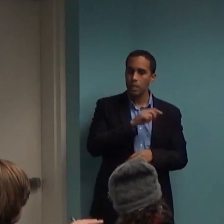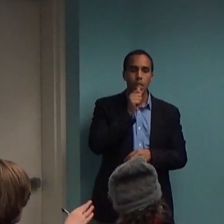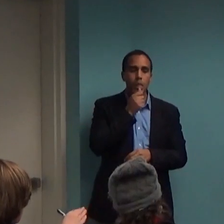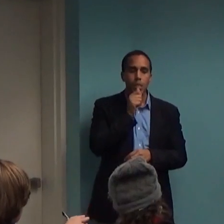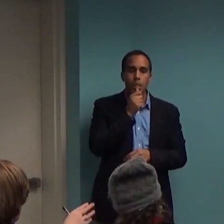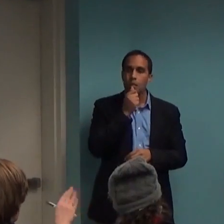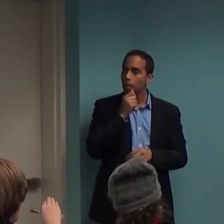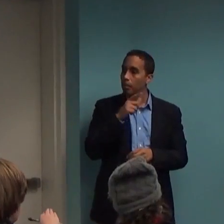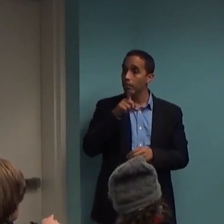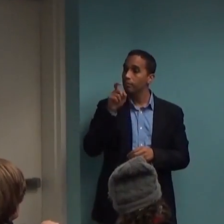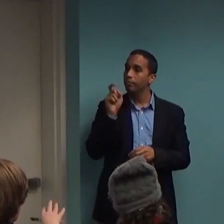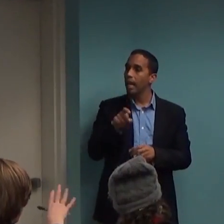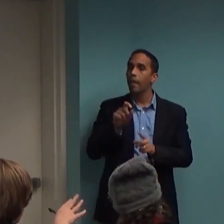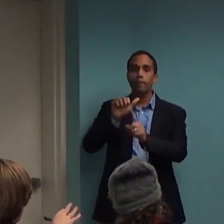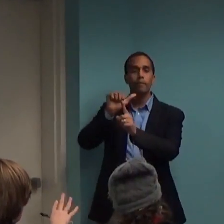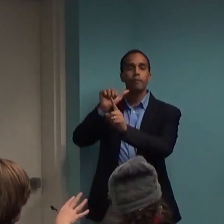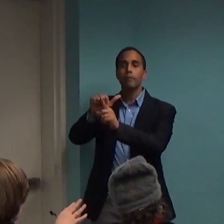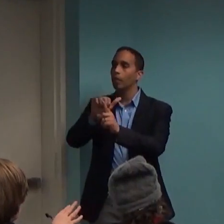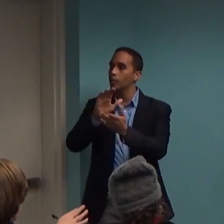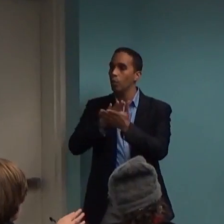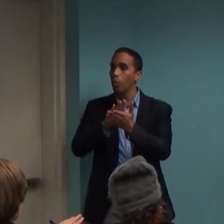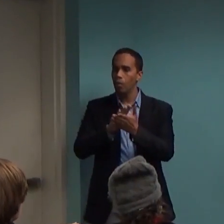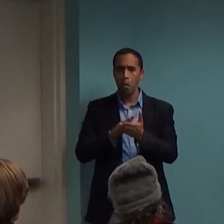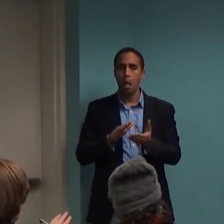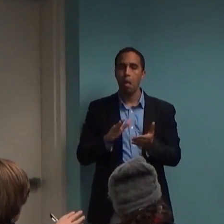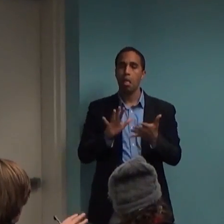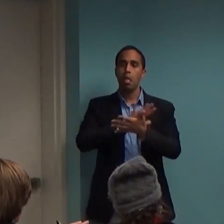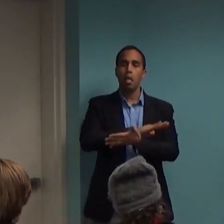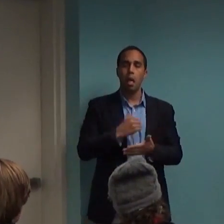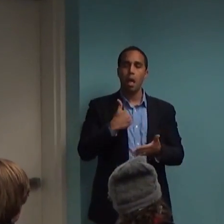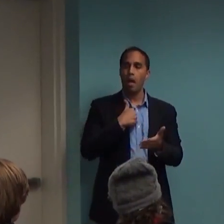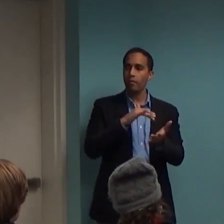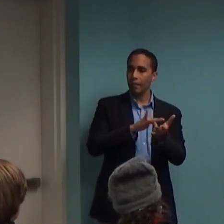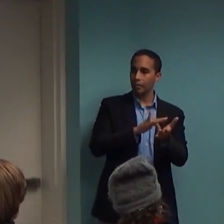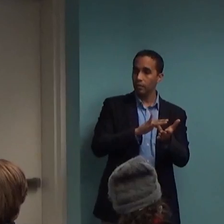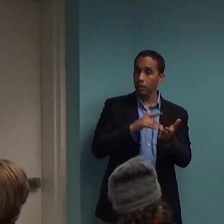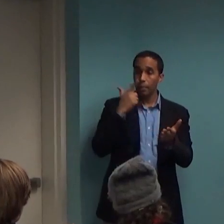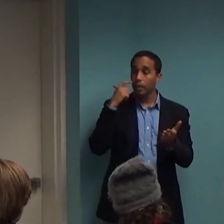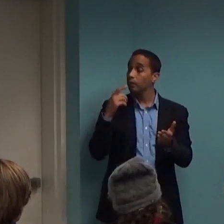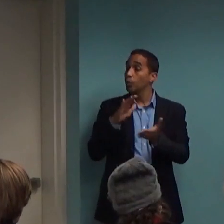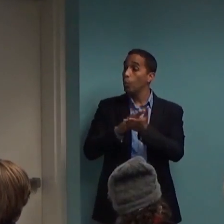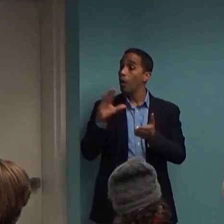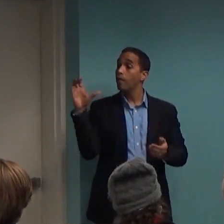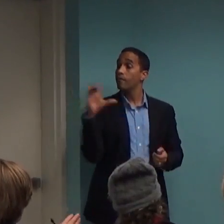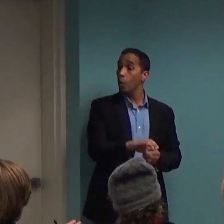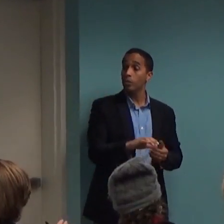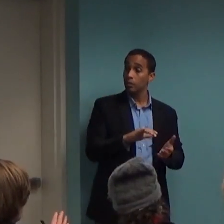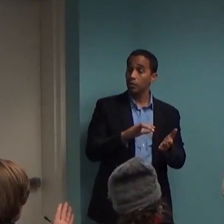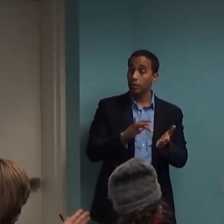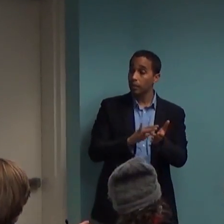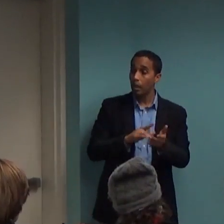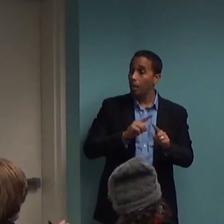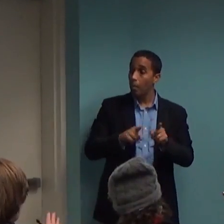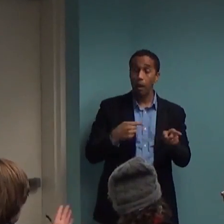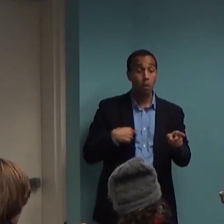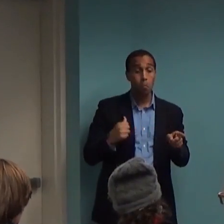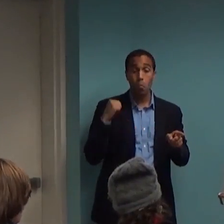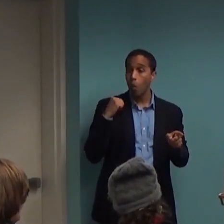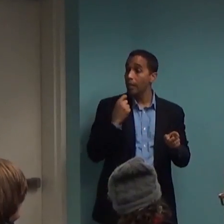Yeah. you said that they are a medicine after the school forced them to get evaluated. Yeah. And they didn't take, and the symptoms didn't change, the behavior didn't